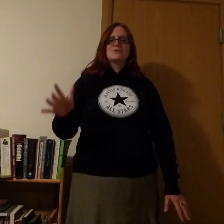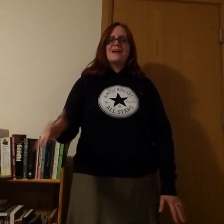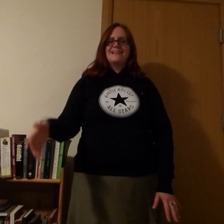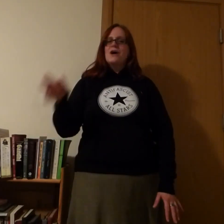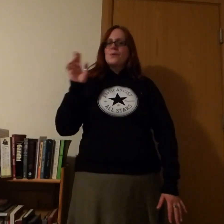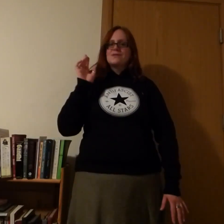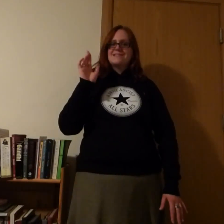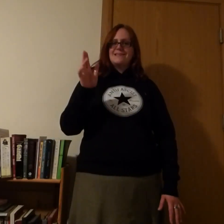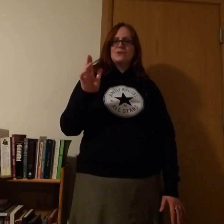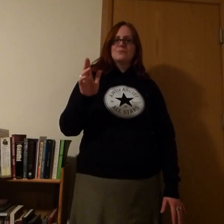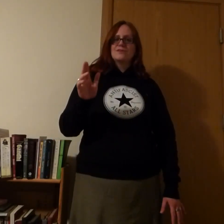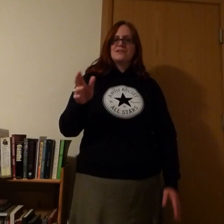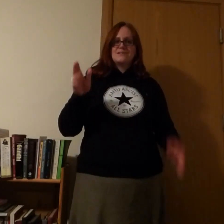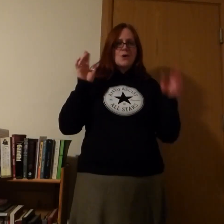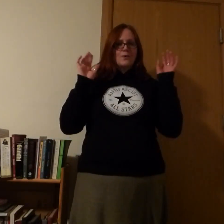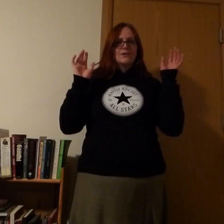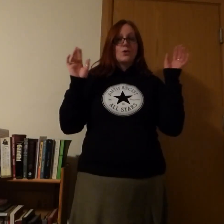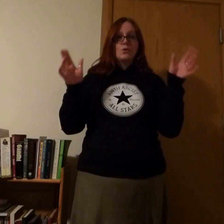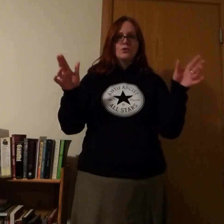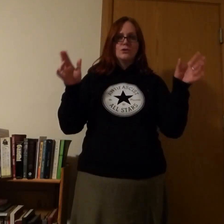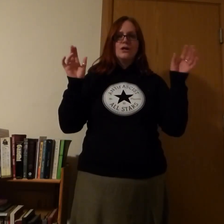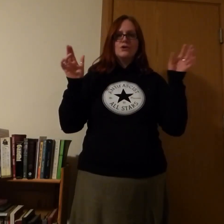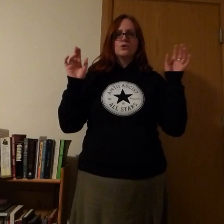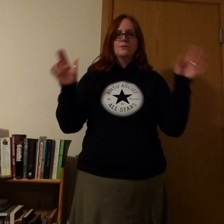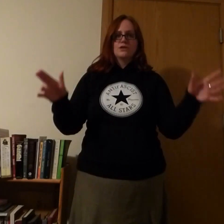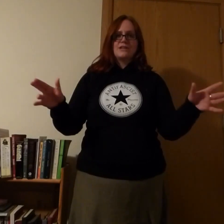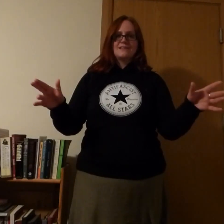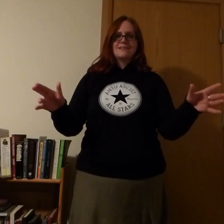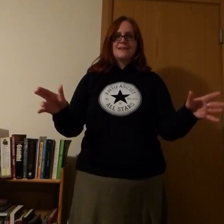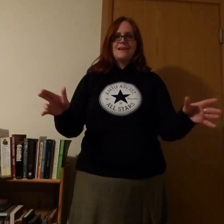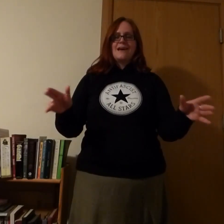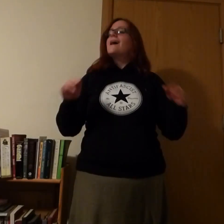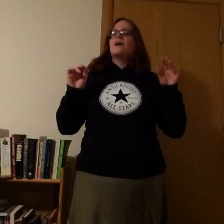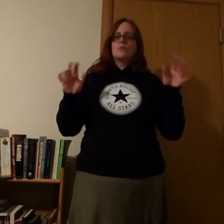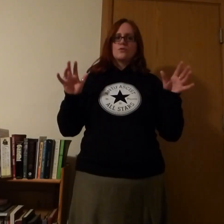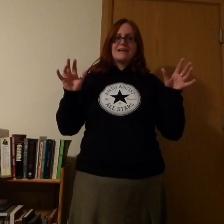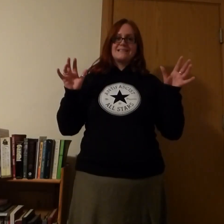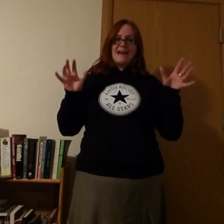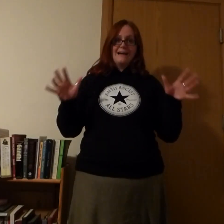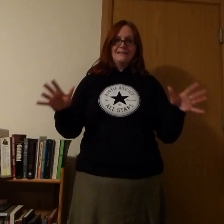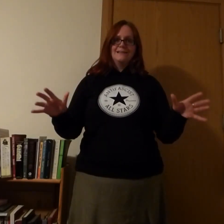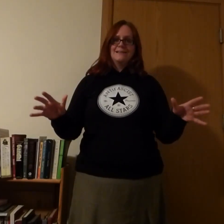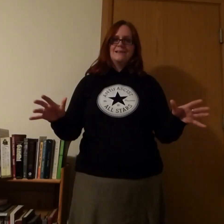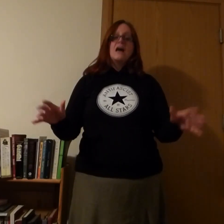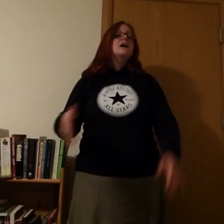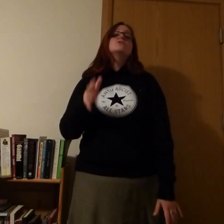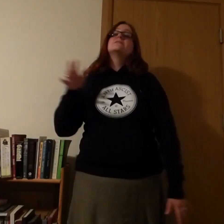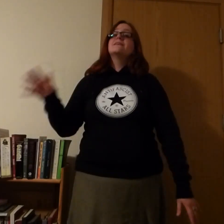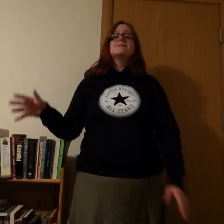as well, we'll see your bullshit. We'll call your bullshit. And we'll raise hell. And you'll see us